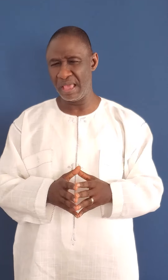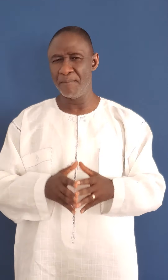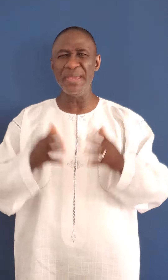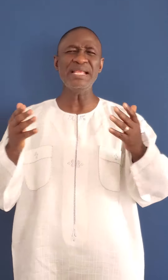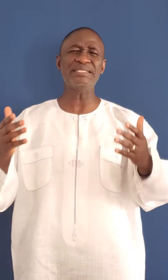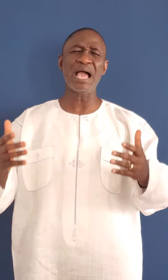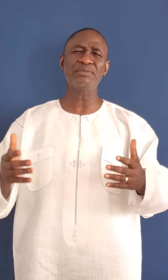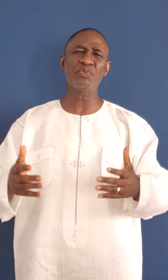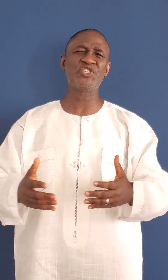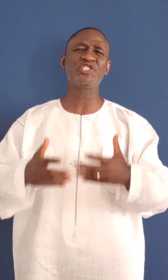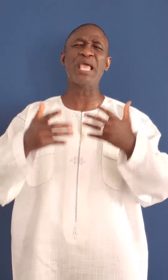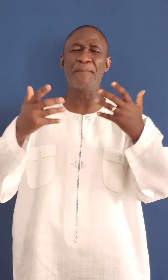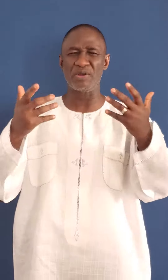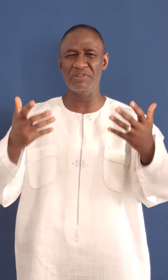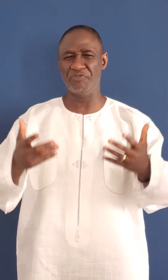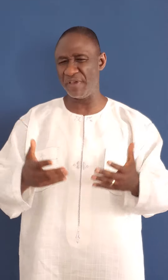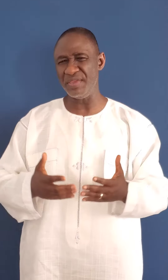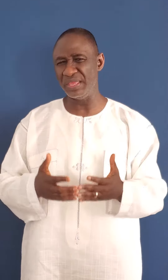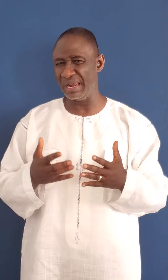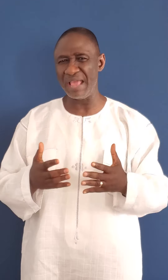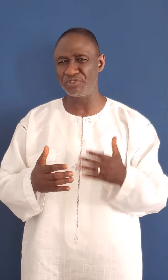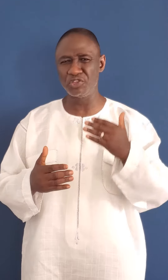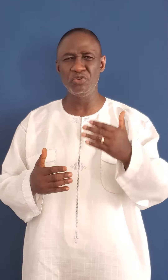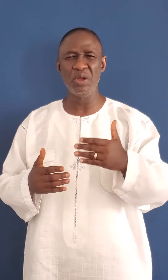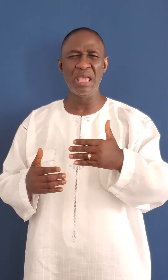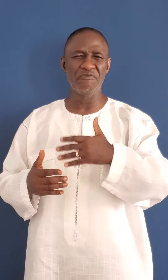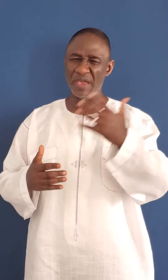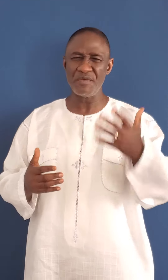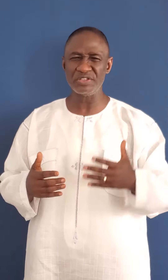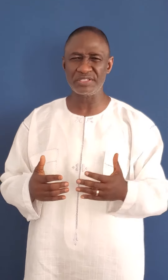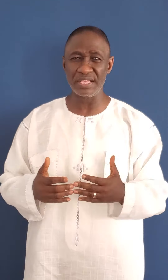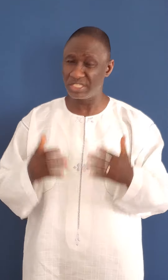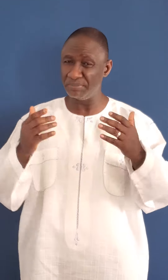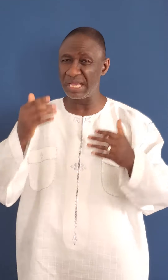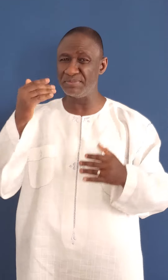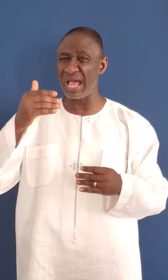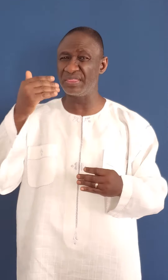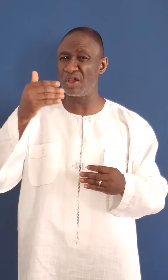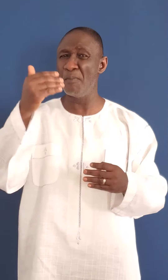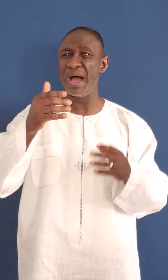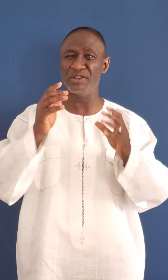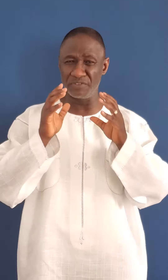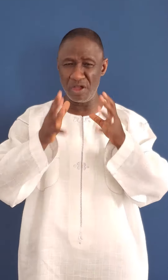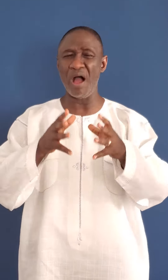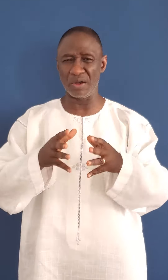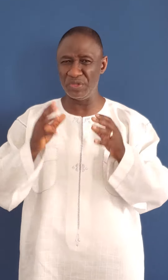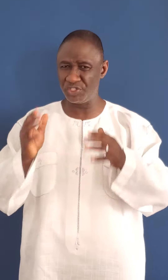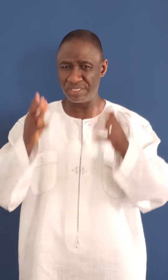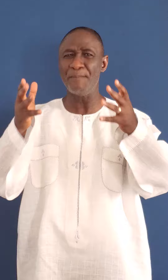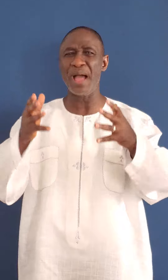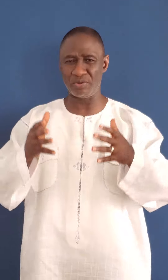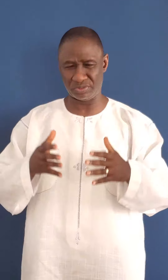Many times we step out in faith in life to do various things, sometimes at the command of God. We step out,